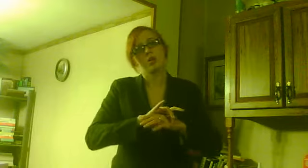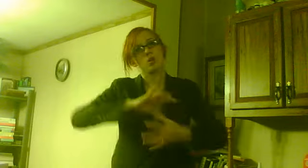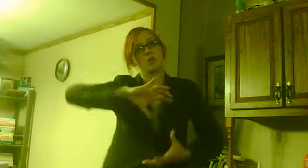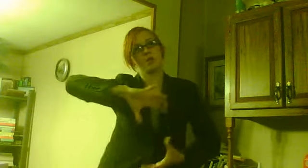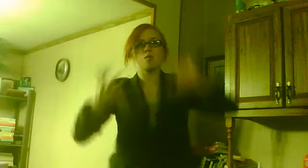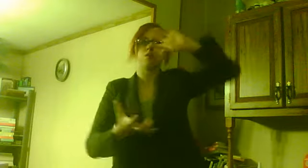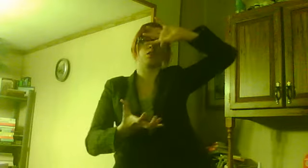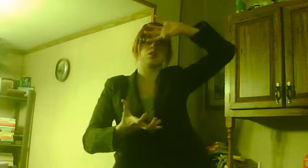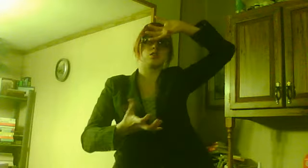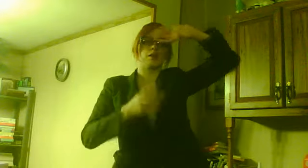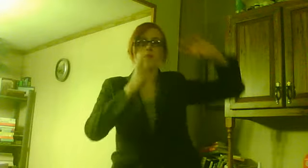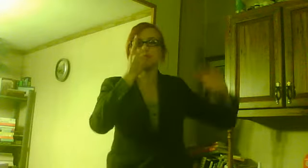And it was all alone.